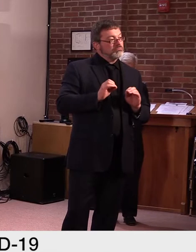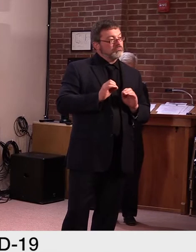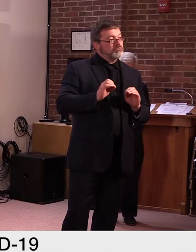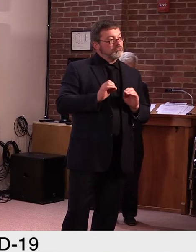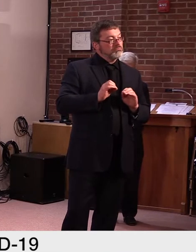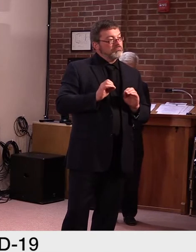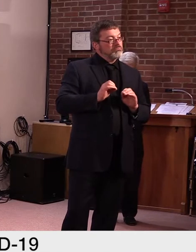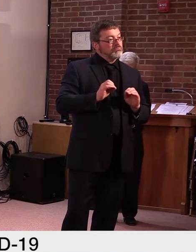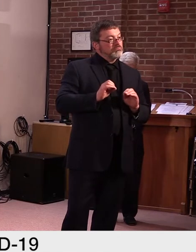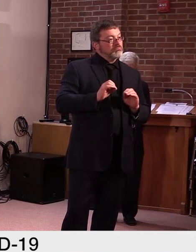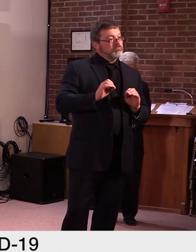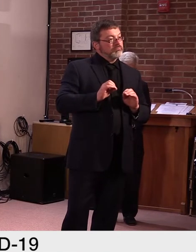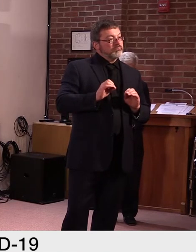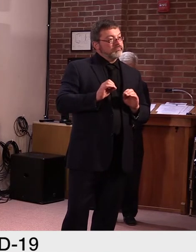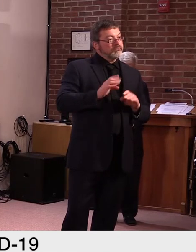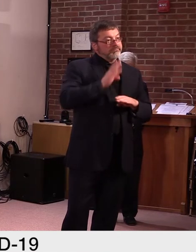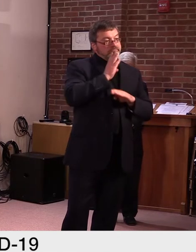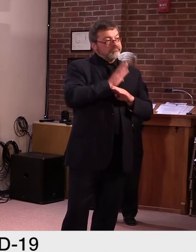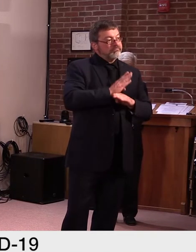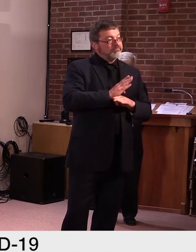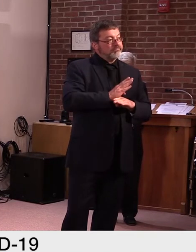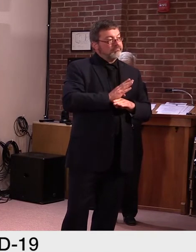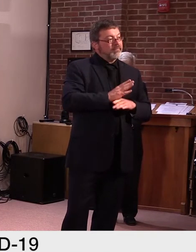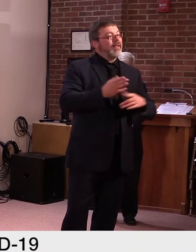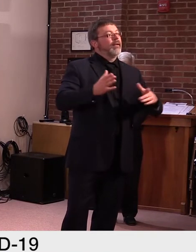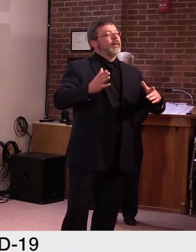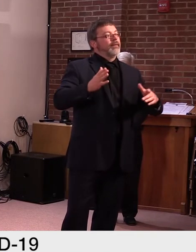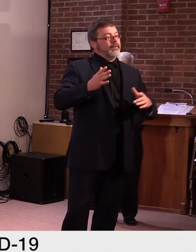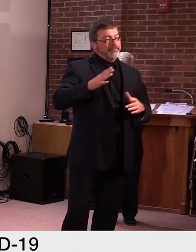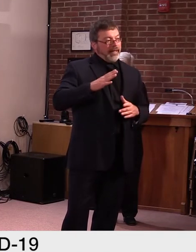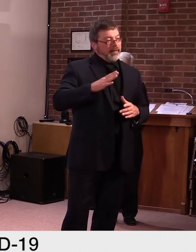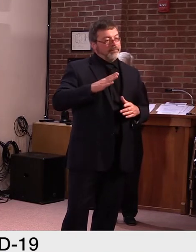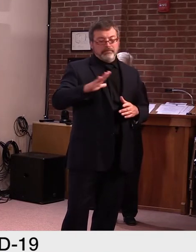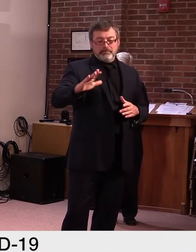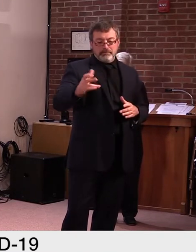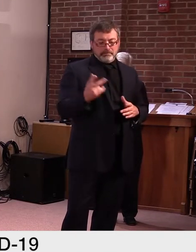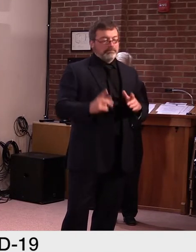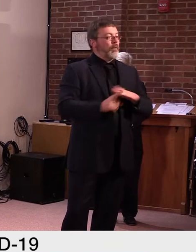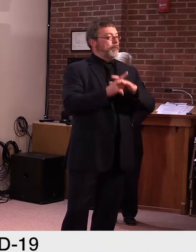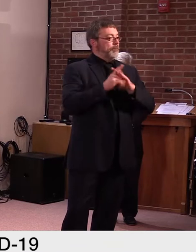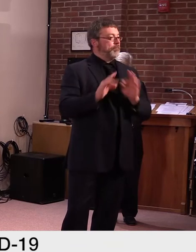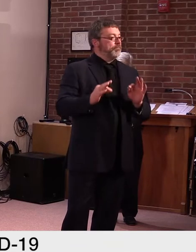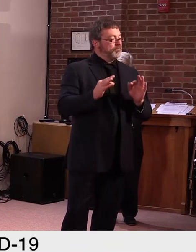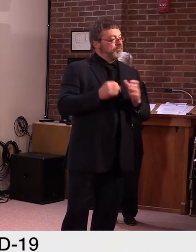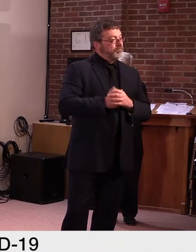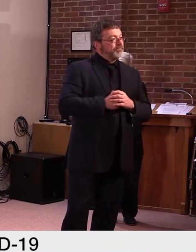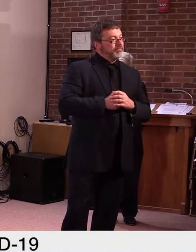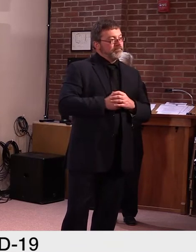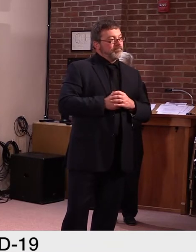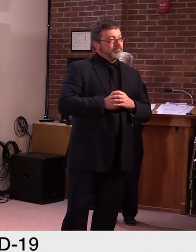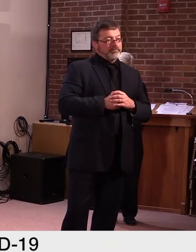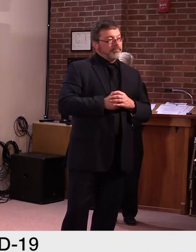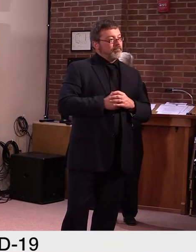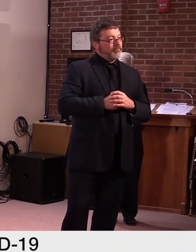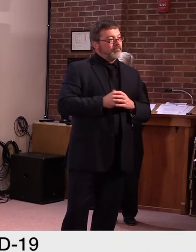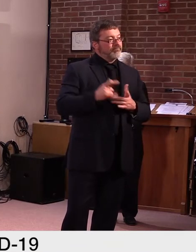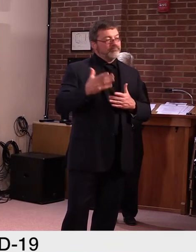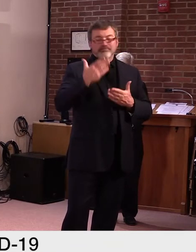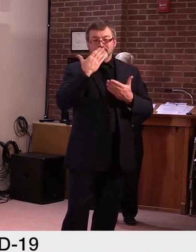Star six to unmute Keith and yeah, go ahead, Keith. Okay. Thank you, Governor.